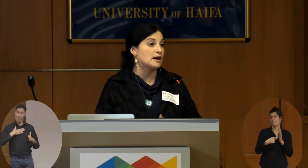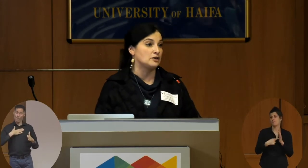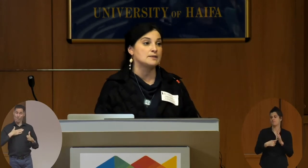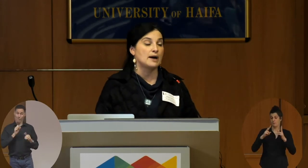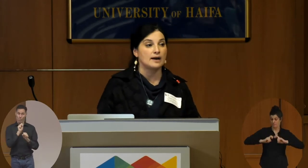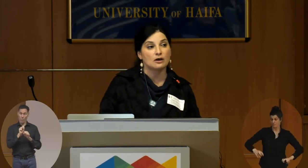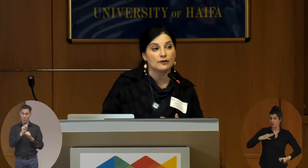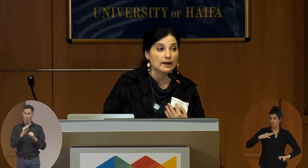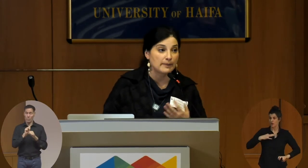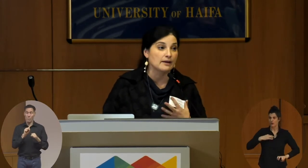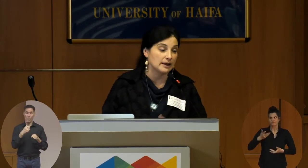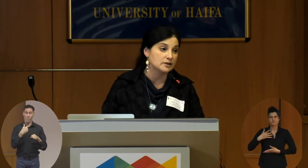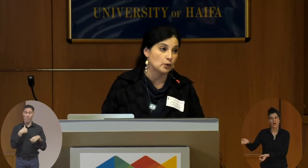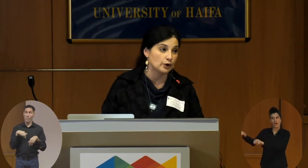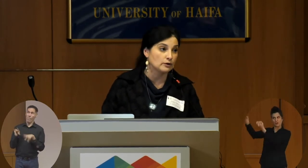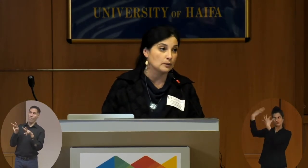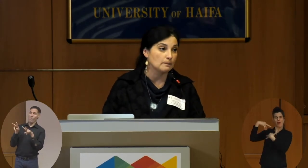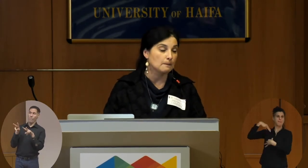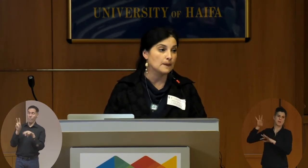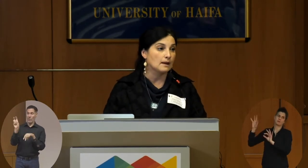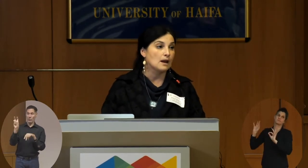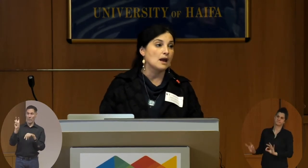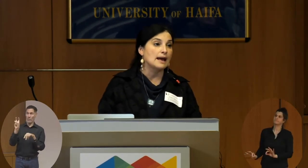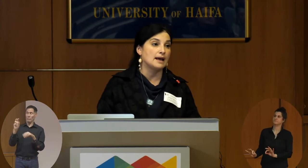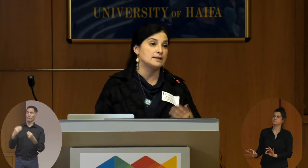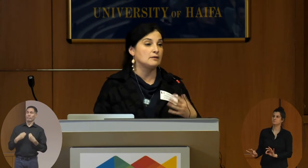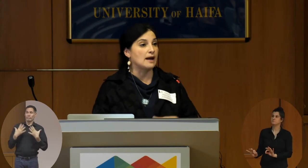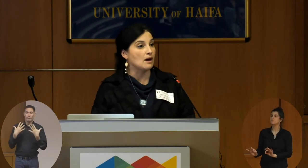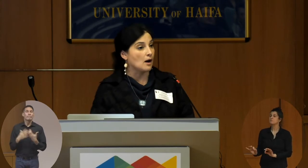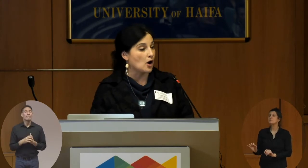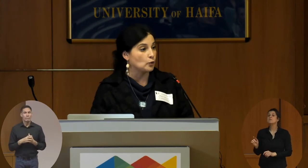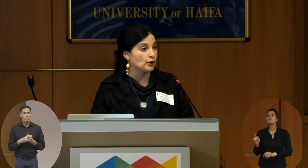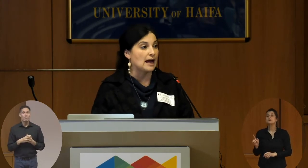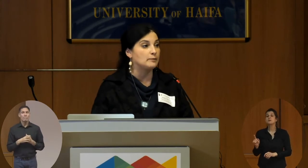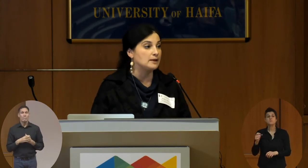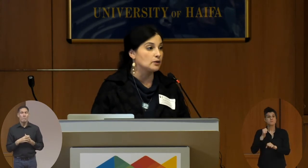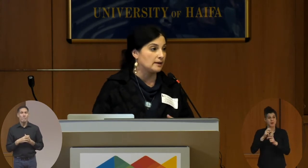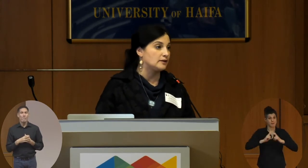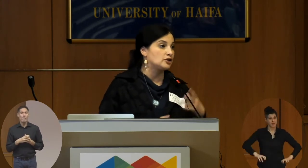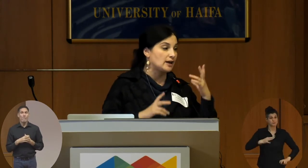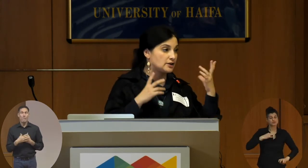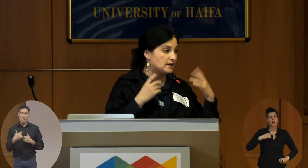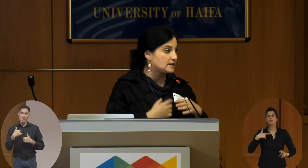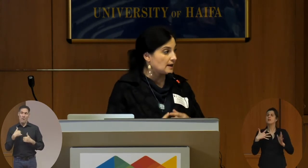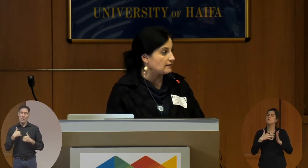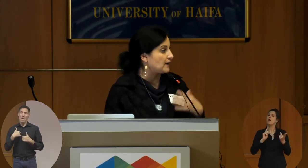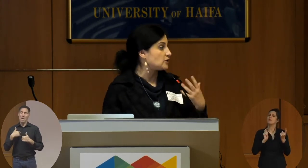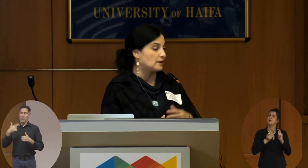much inspired by Erit's work and in my own work I've been looking at the changes in facial